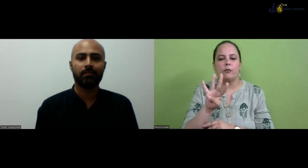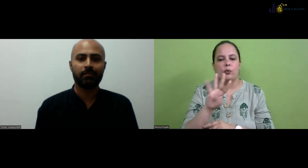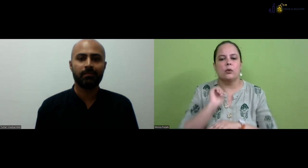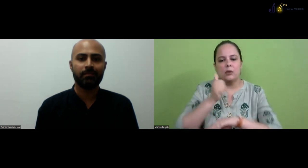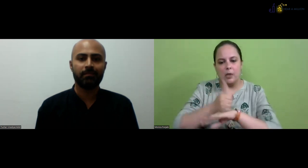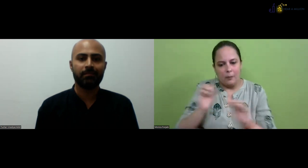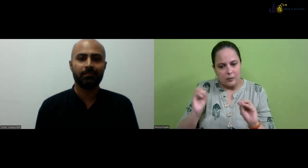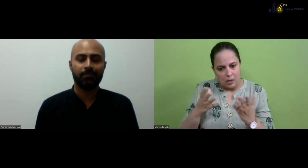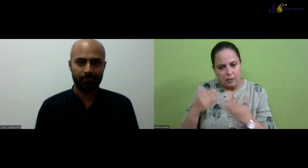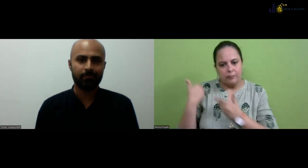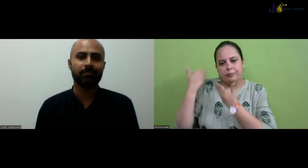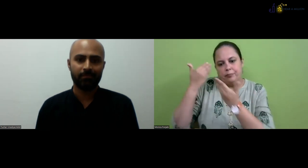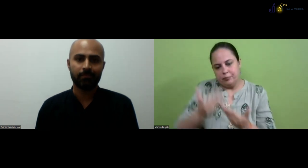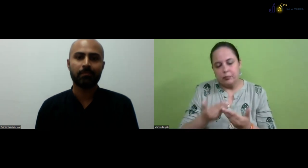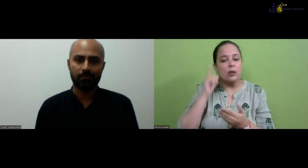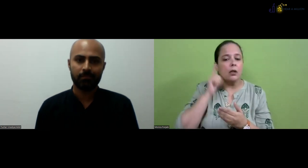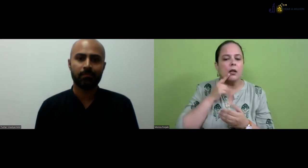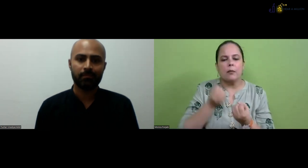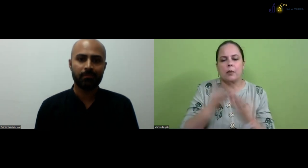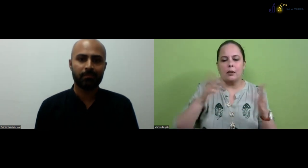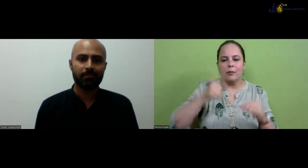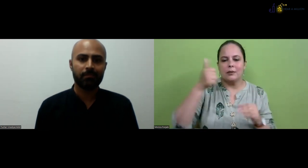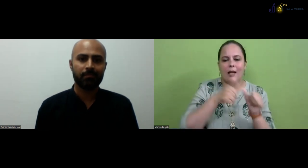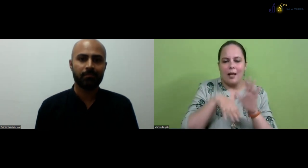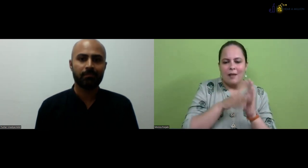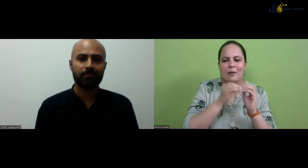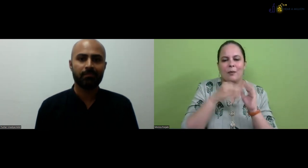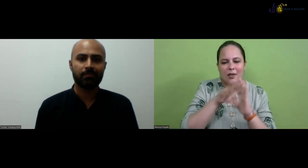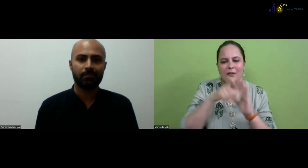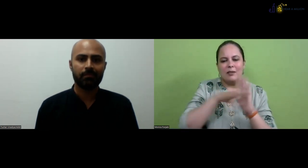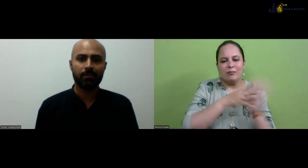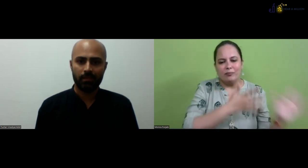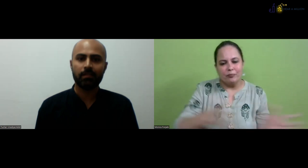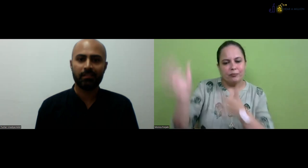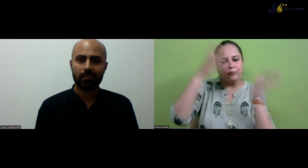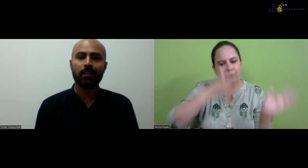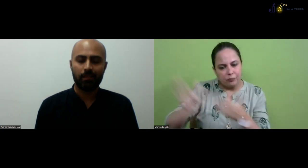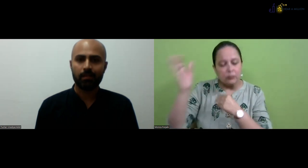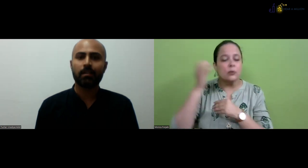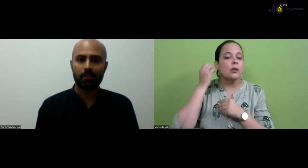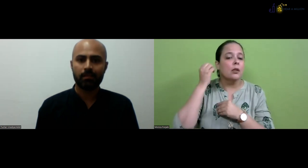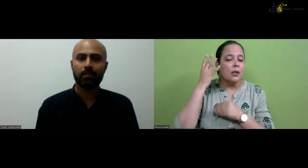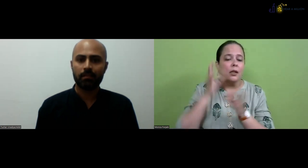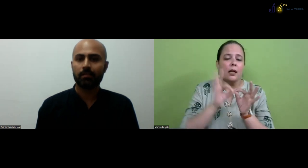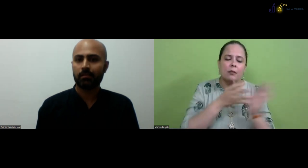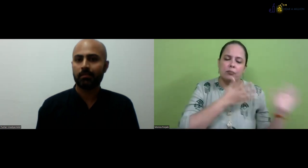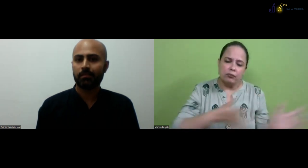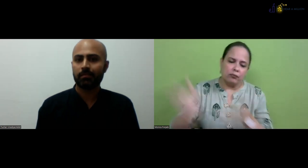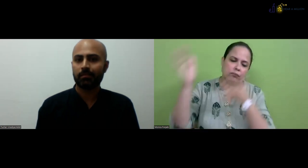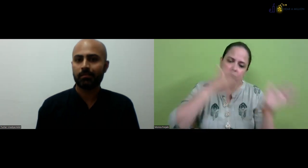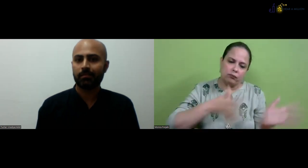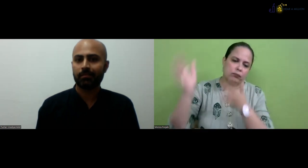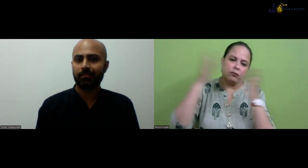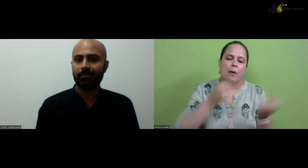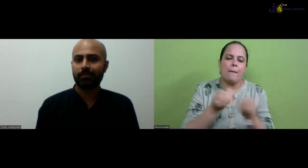course. So from 2004, we have started this courses earlier. Deaf people also, they used to learn